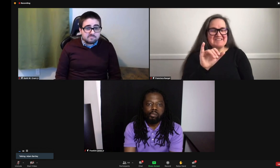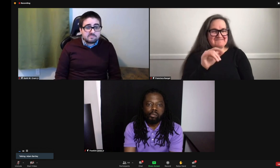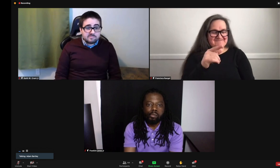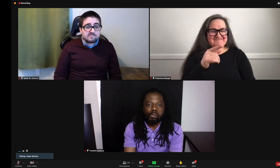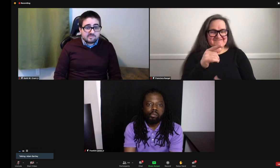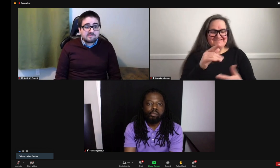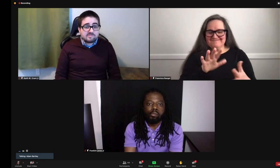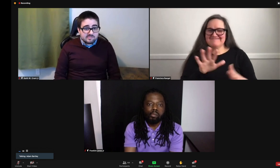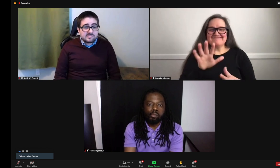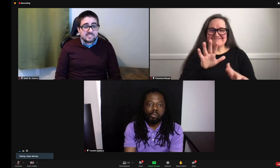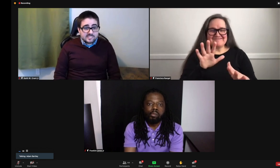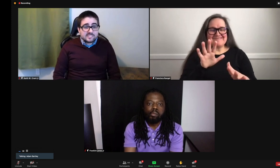more to add?